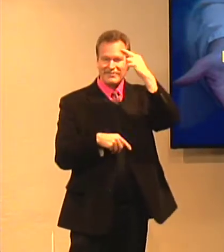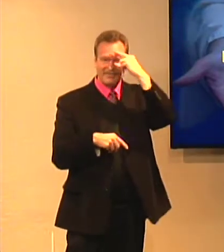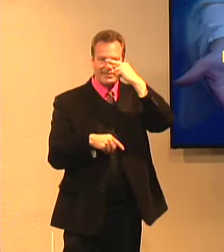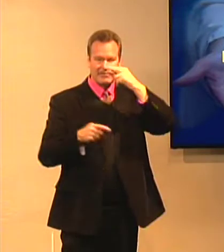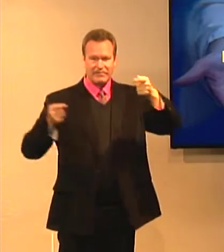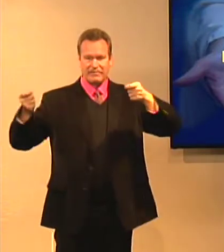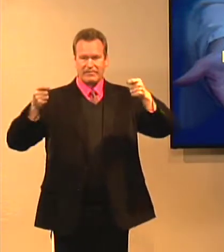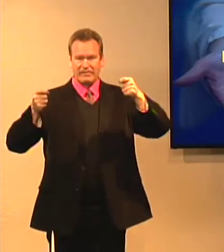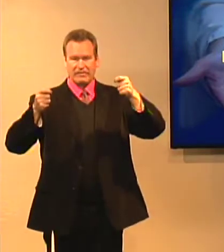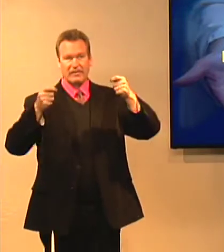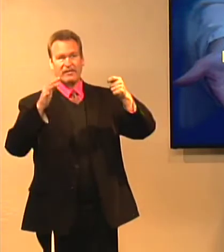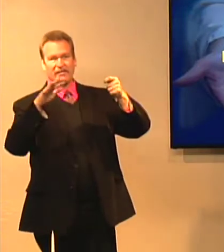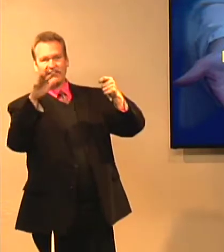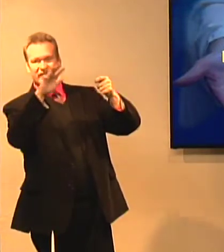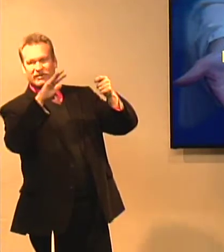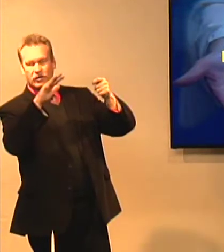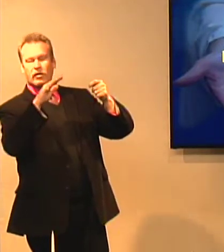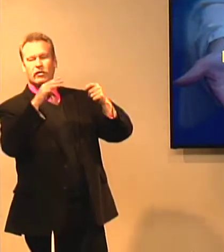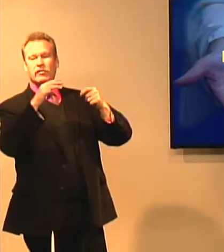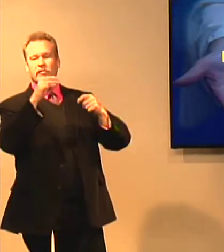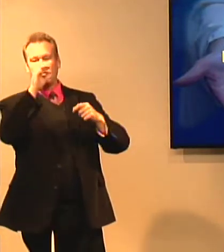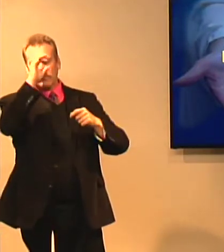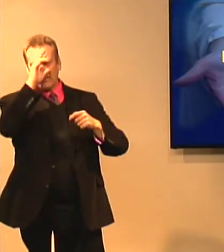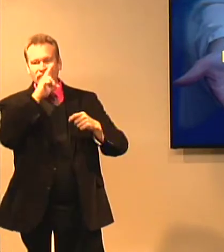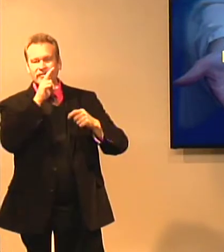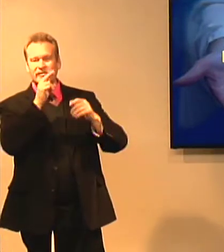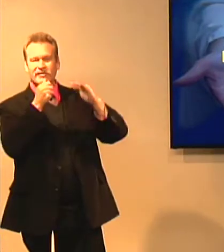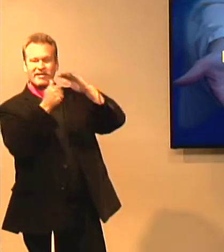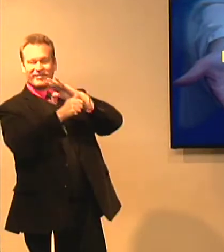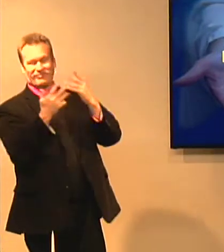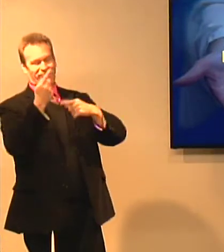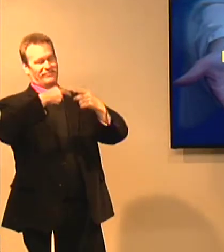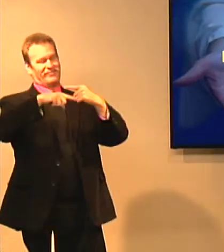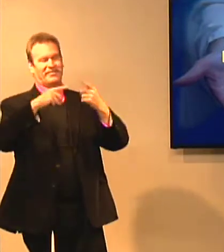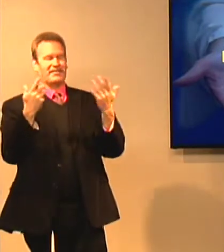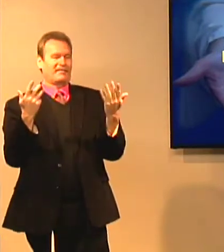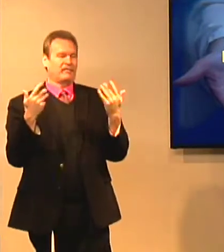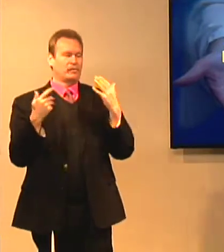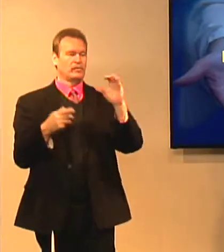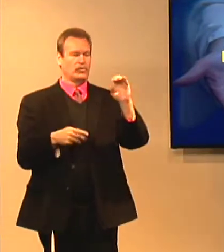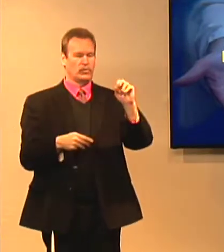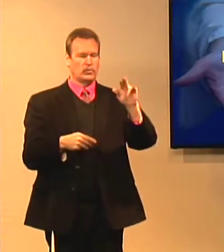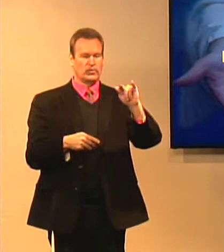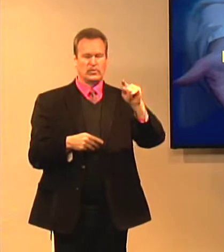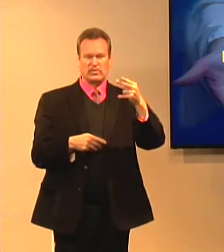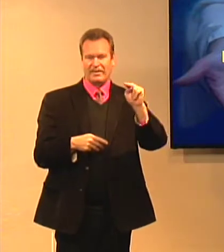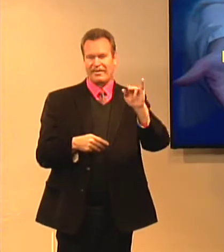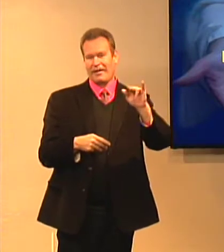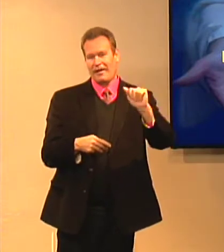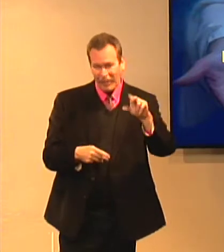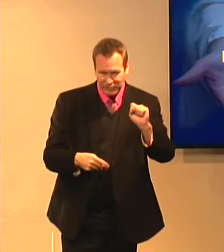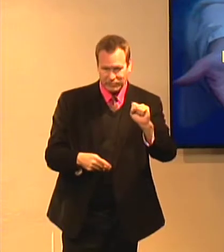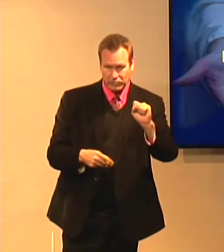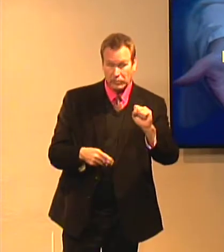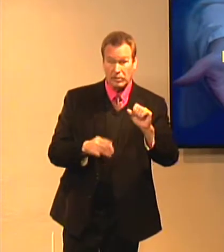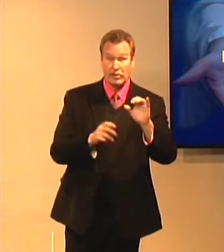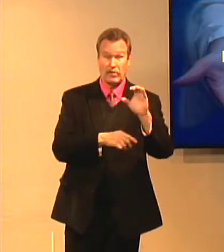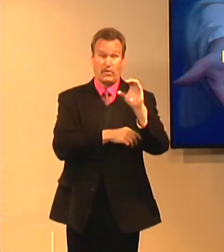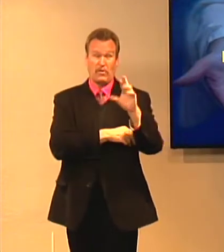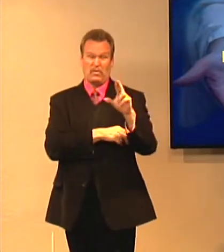people tend to get tired of spelling Romans, Rome in their control. It's Corinthians. So Corinthians or Corinthians is another